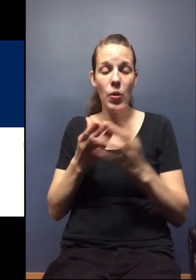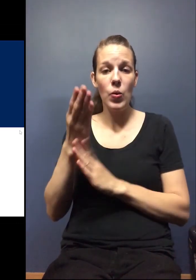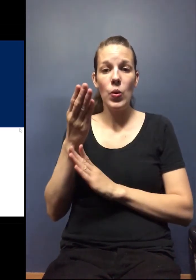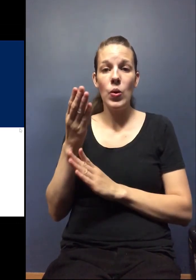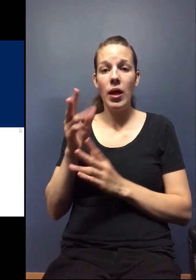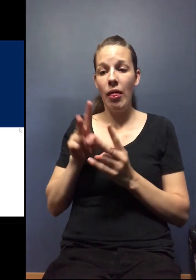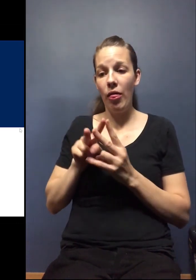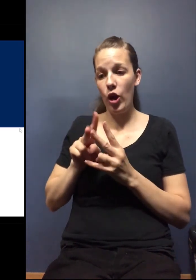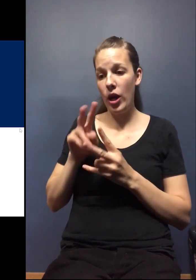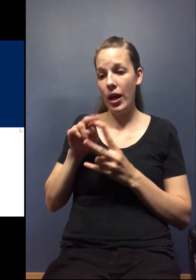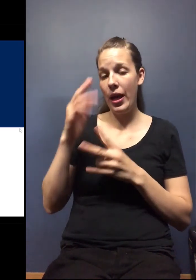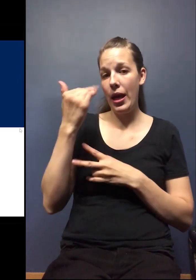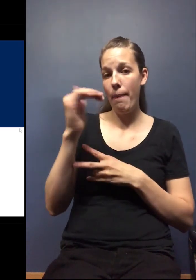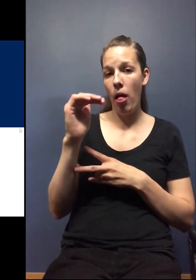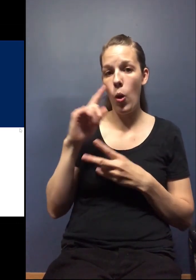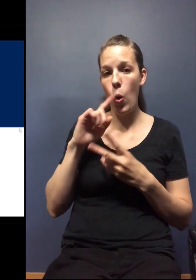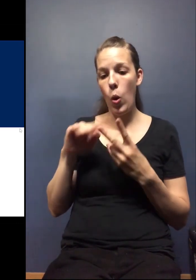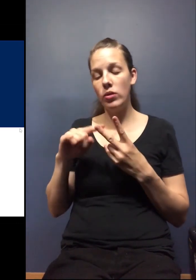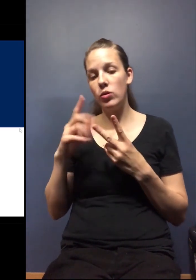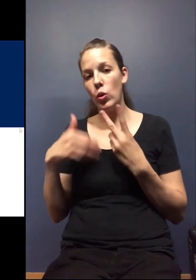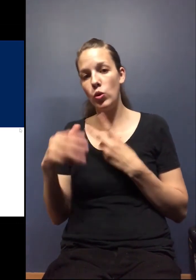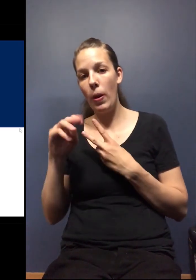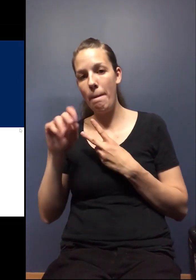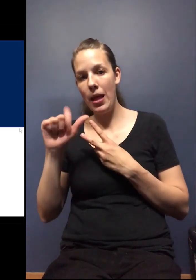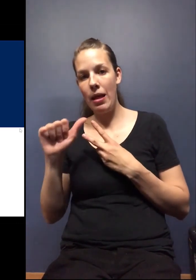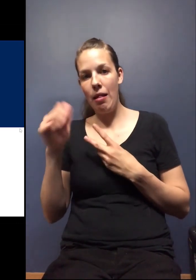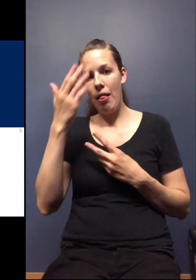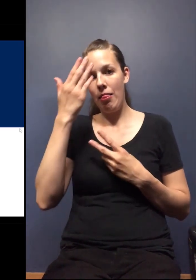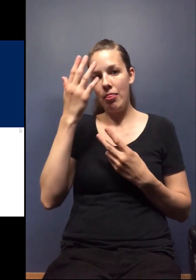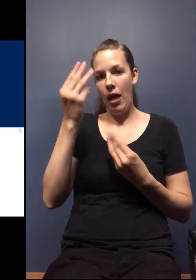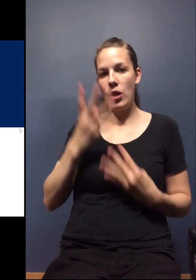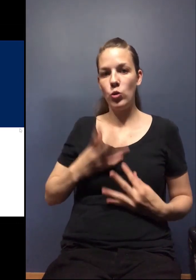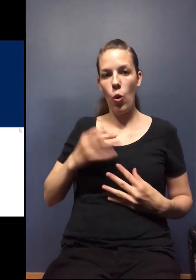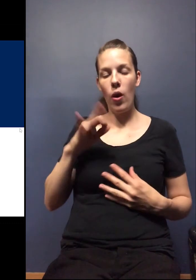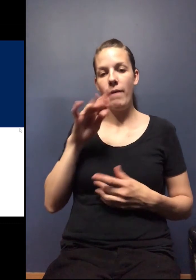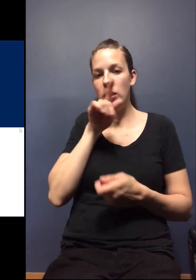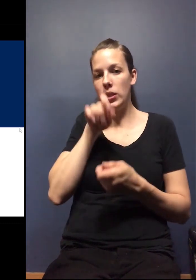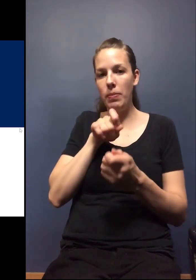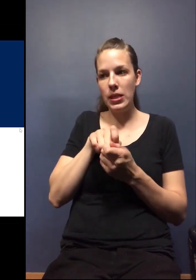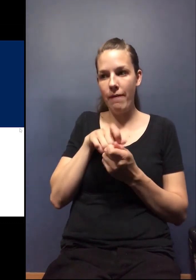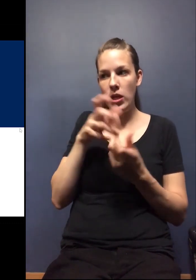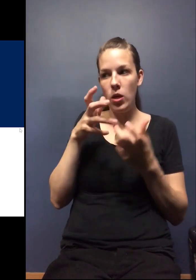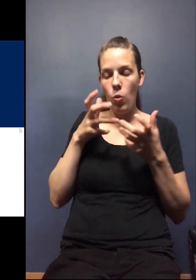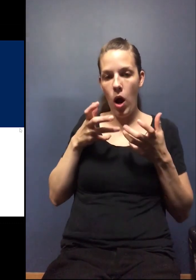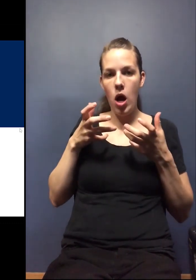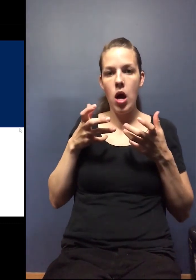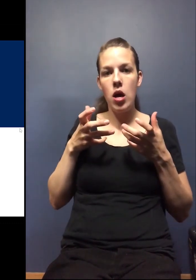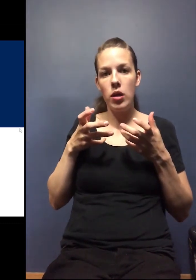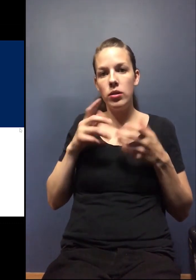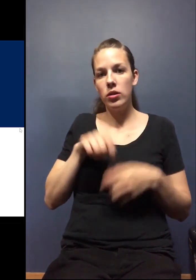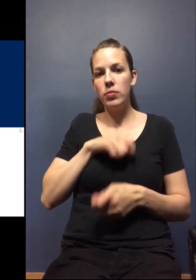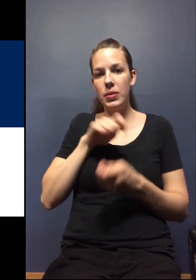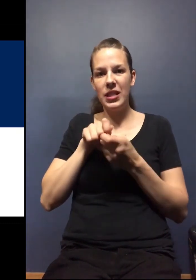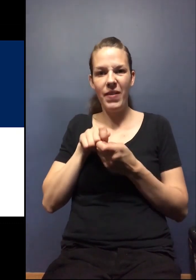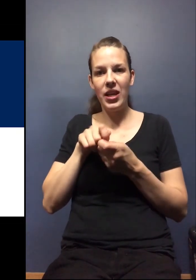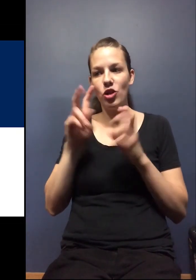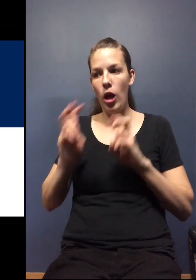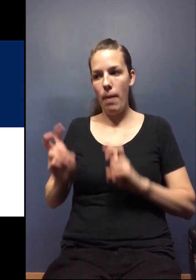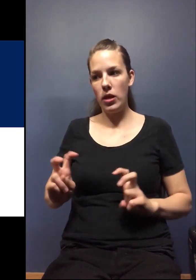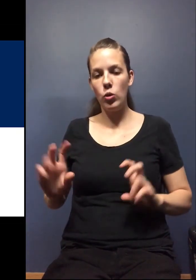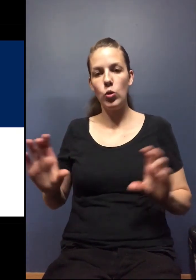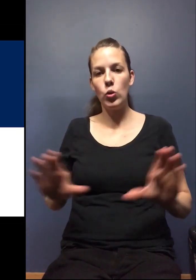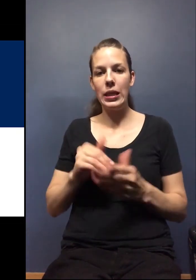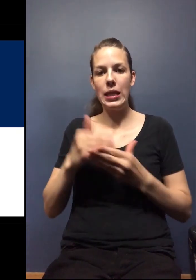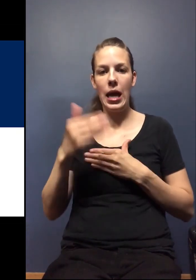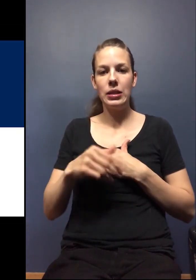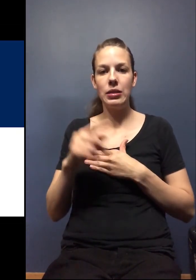through either email or social media to let us know if you are specifically looking for a certain topic that we can do our